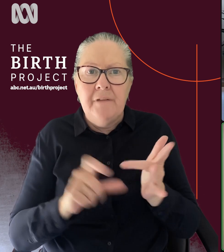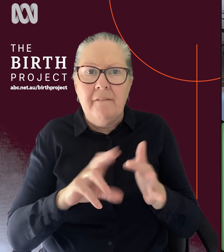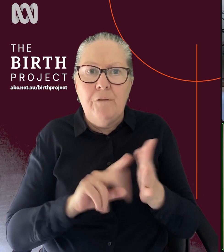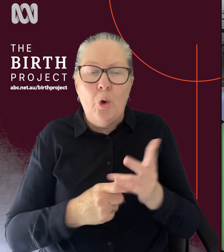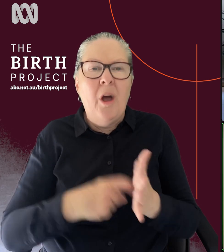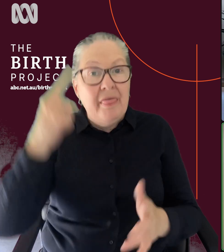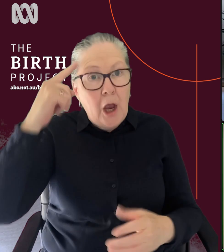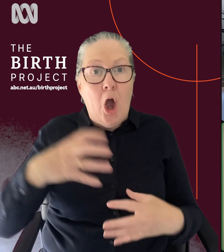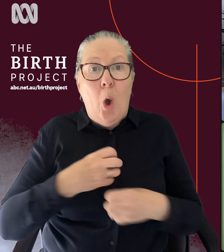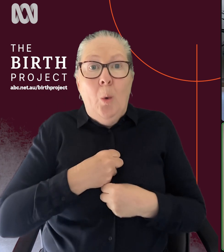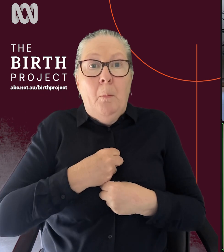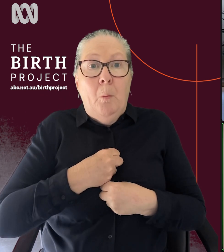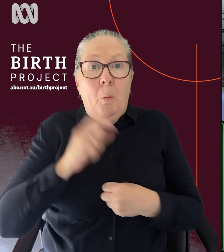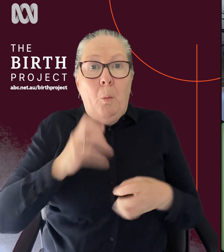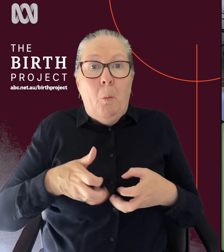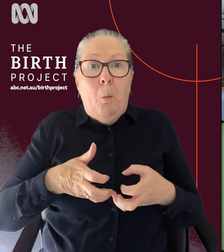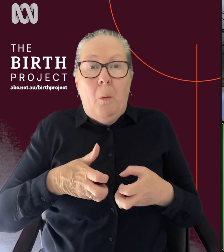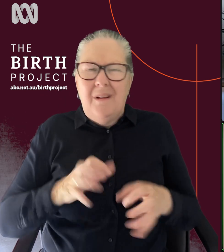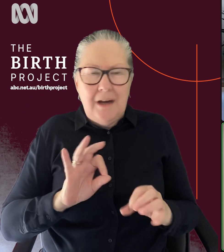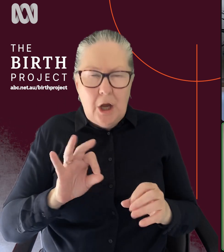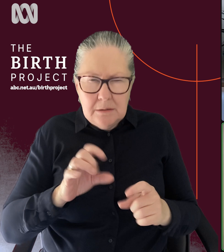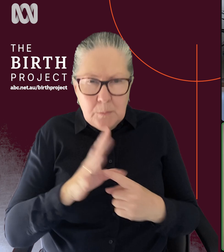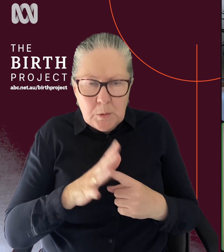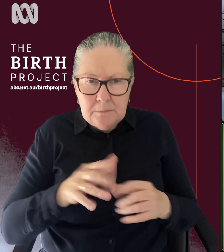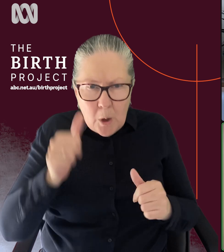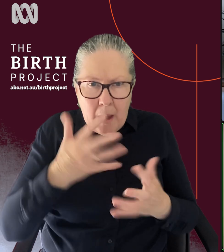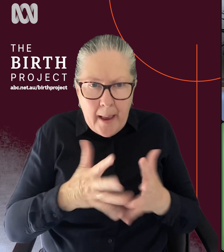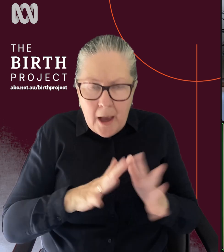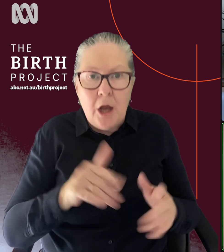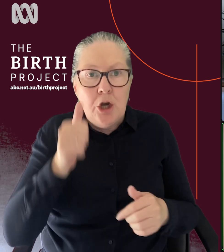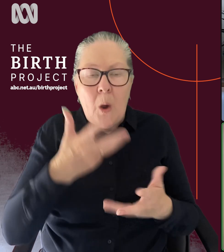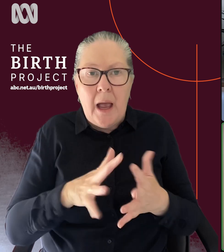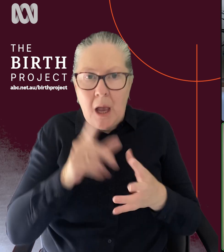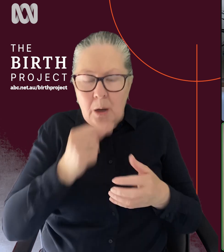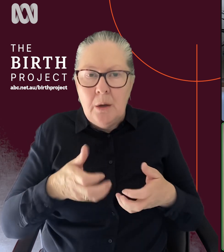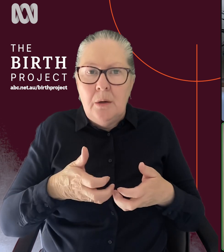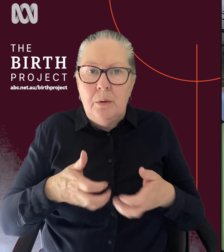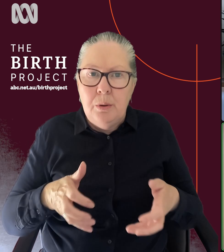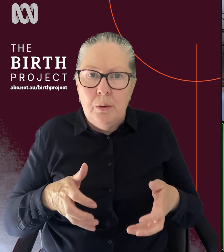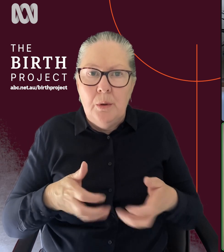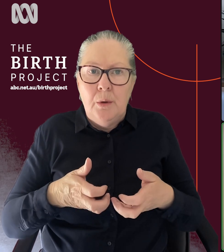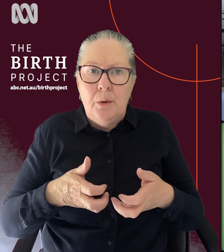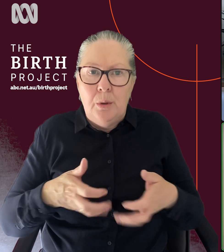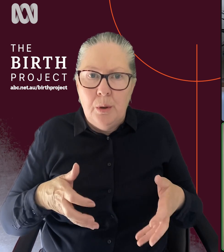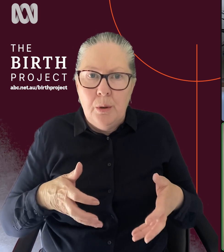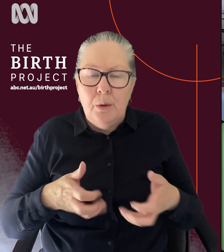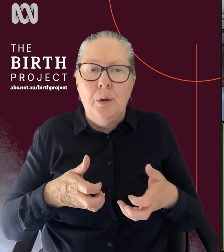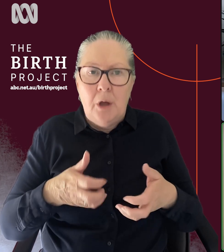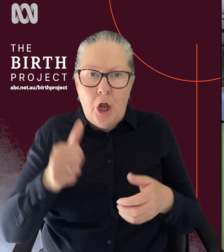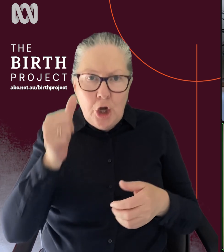think people kind of think it is. Um, and that it's a real importance to being able to release and relax your pelvic floor. So having an understanding of where you're at in